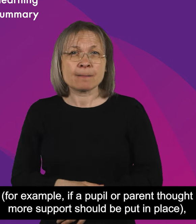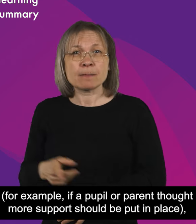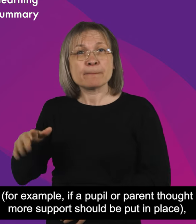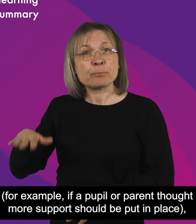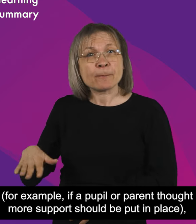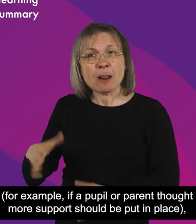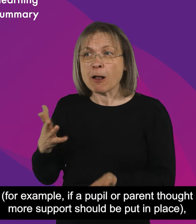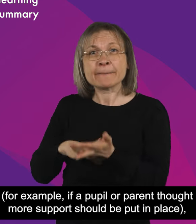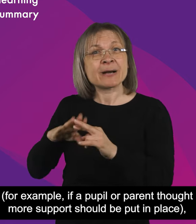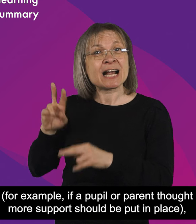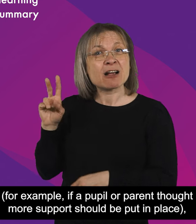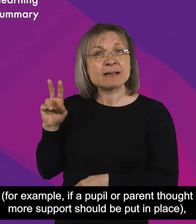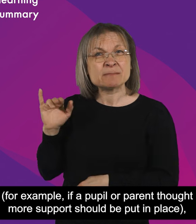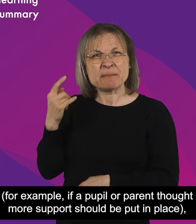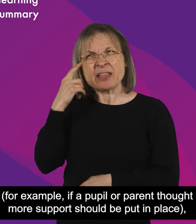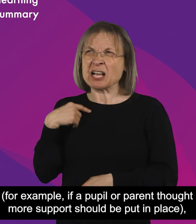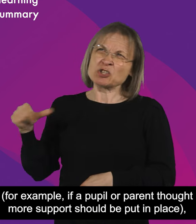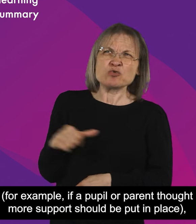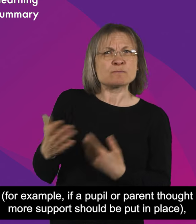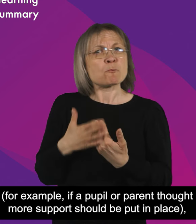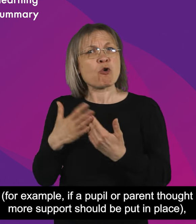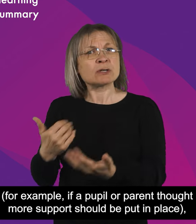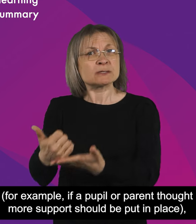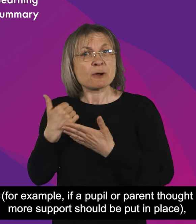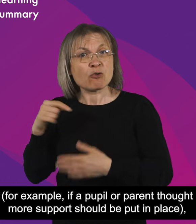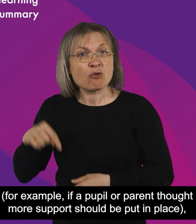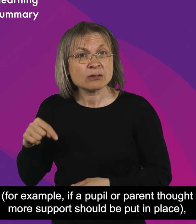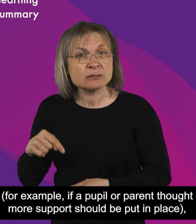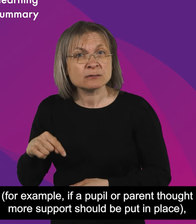support should be put in place, then it should be easy for them to know how to complain.